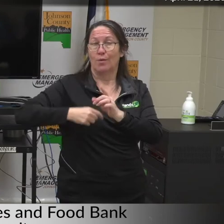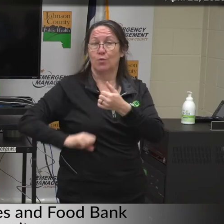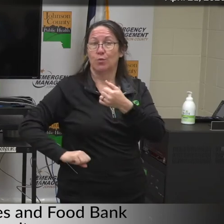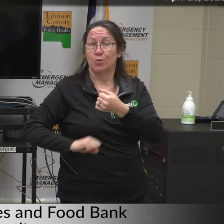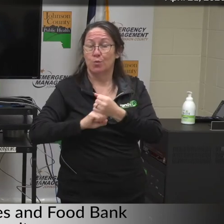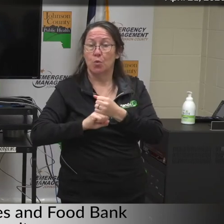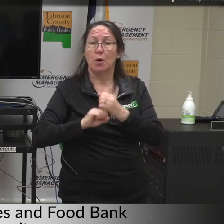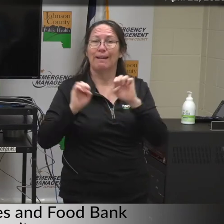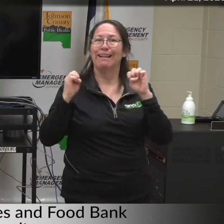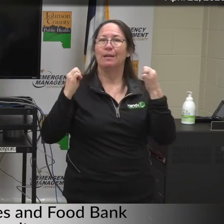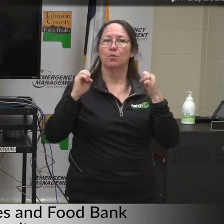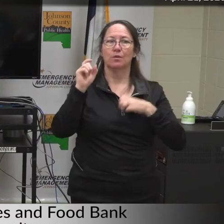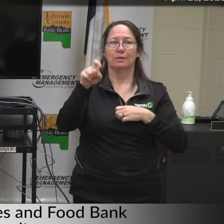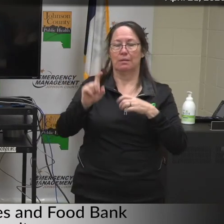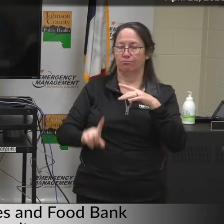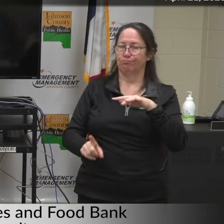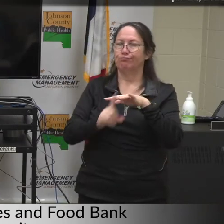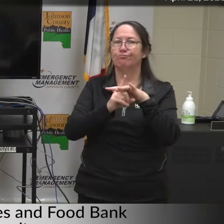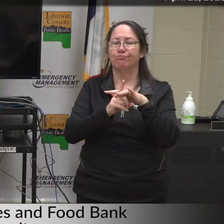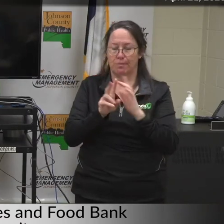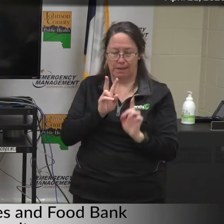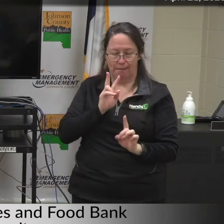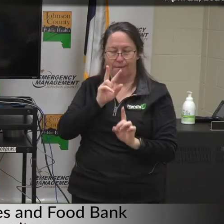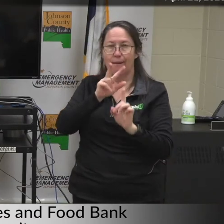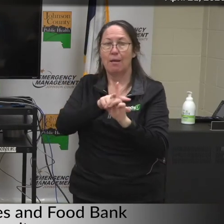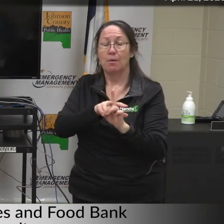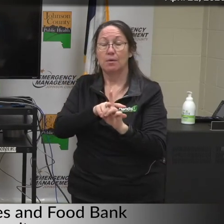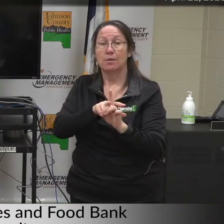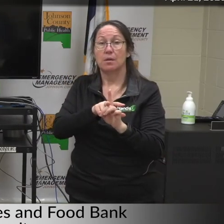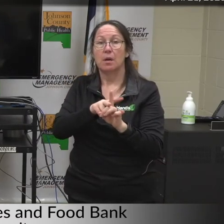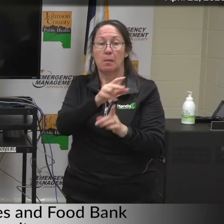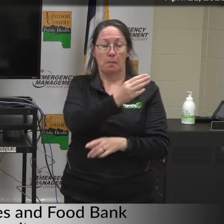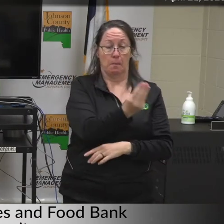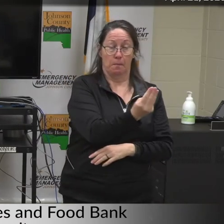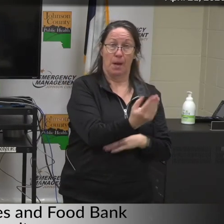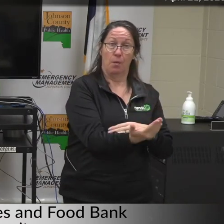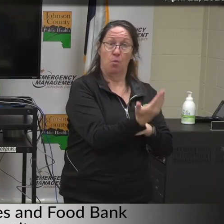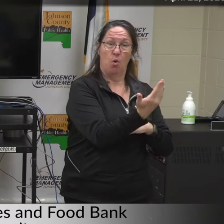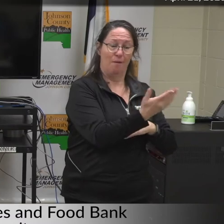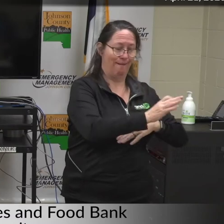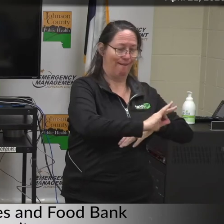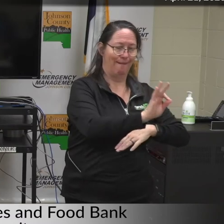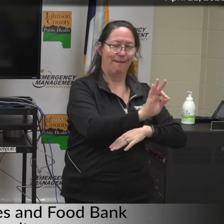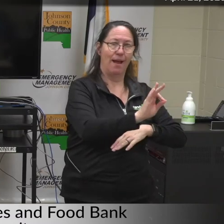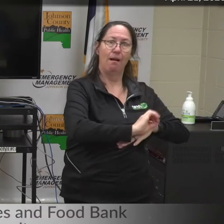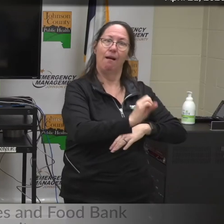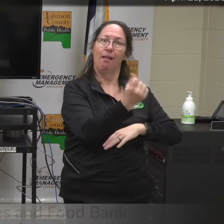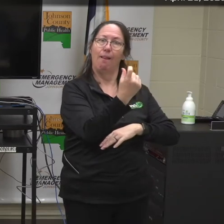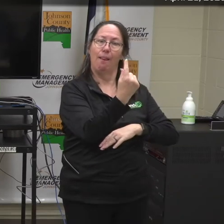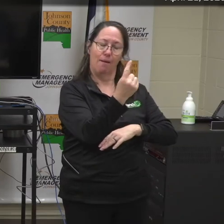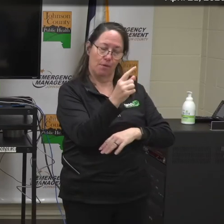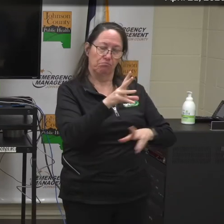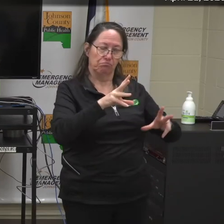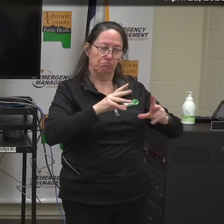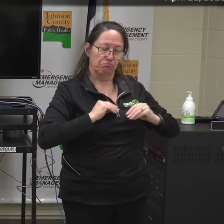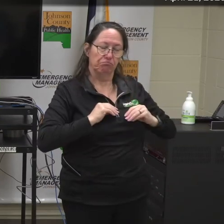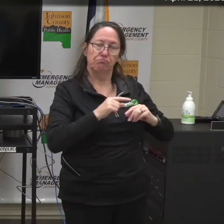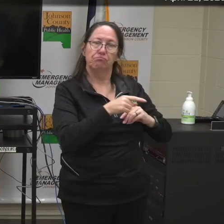and other emergency needs. Applications are accepted Monday morning between 9 and 11 a.m.